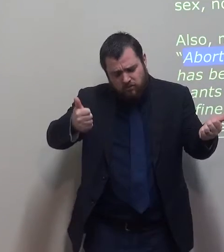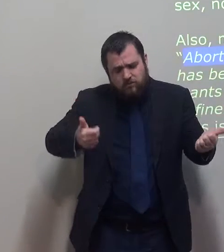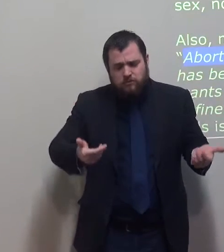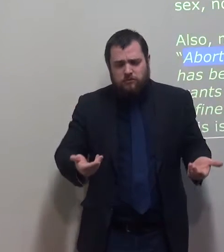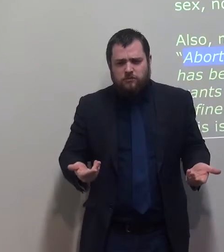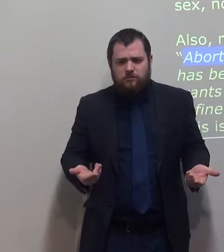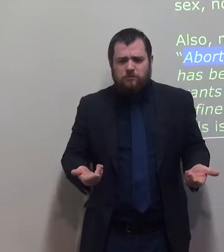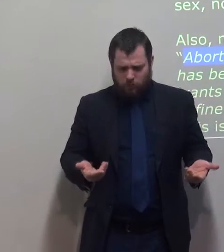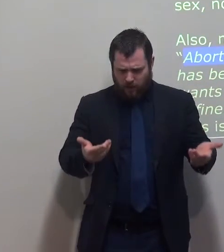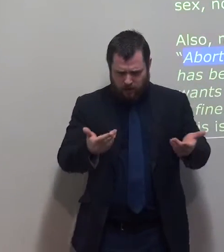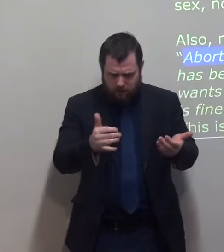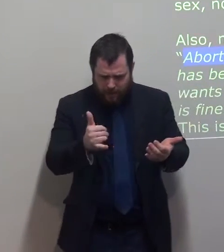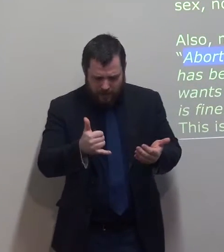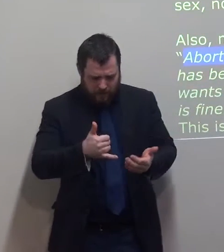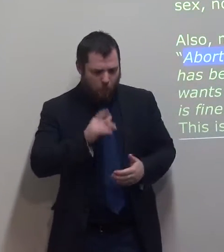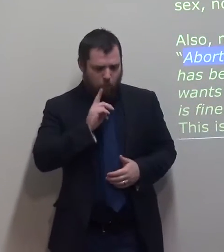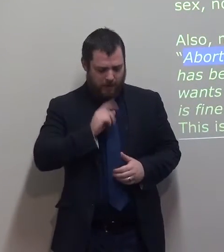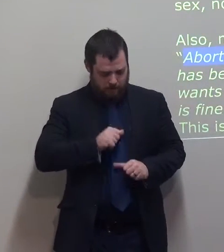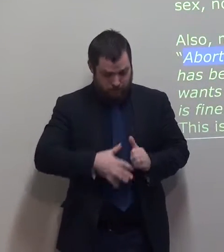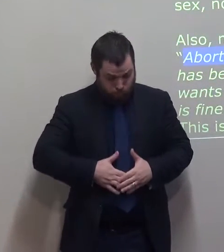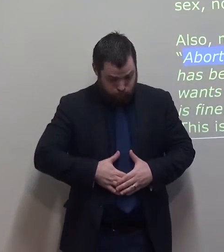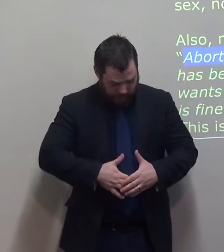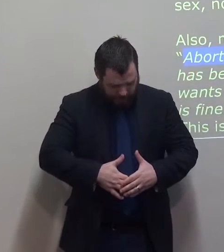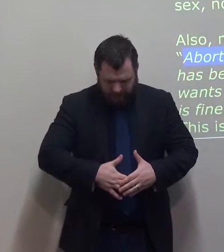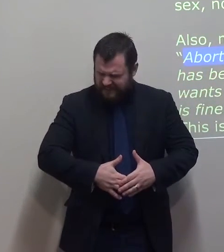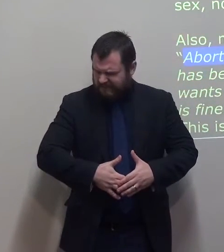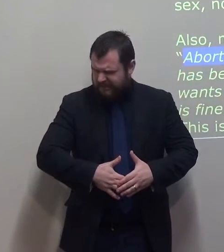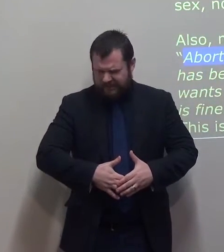Maybe a woman has become pregnant but she wants to throw out the baby.